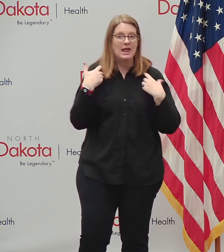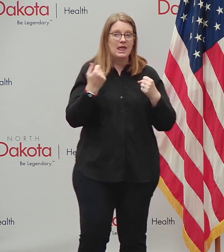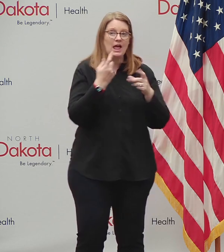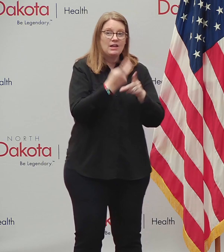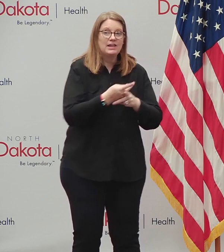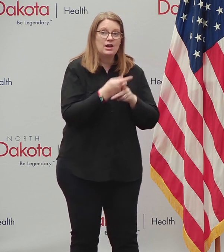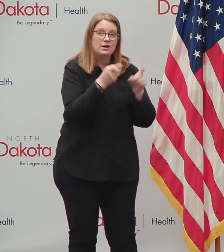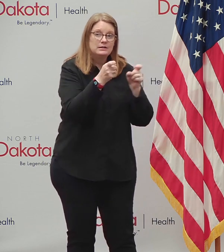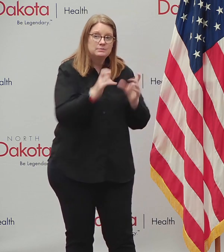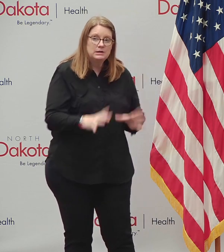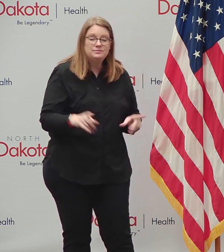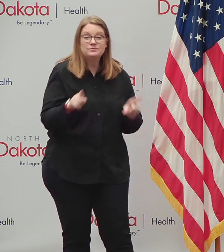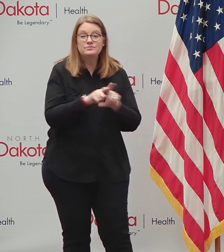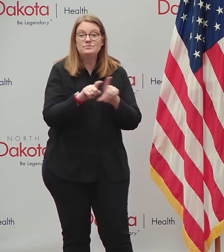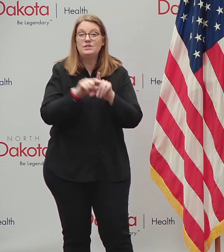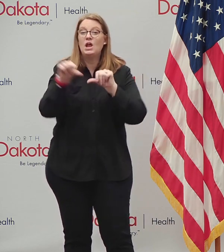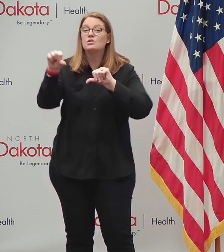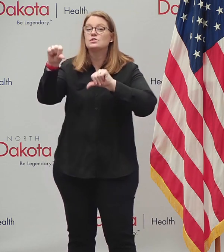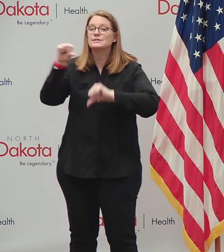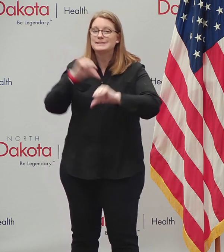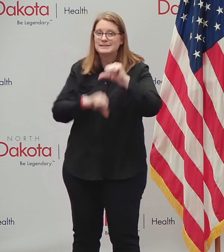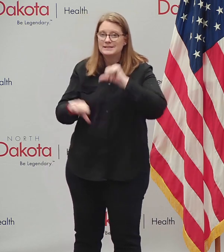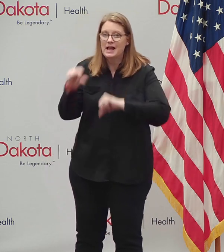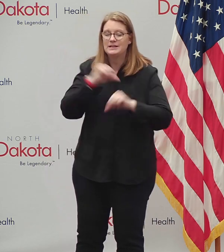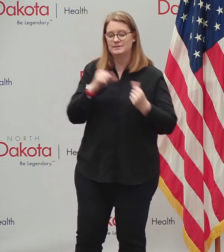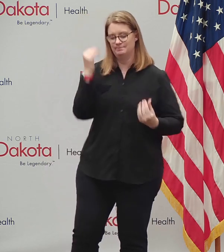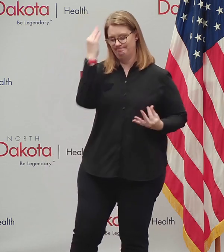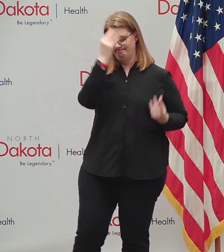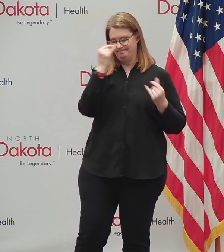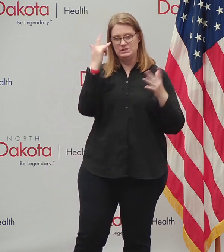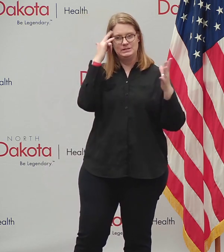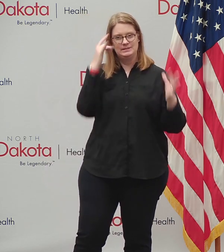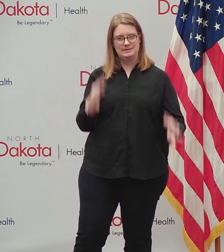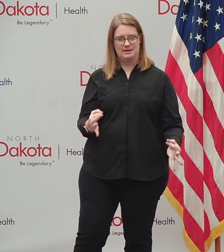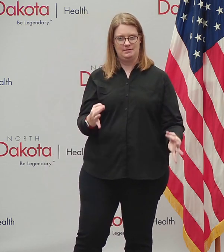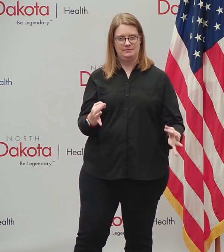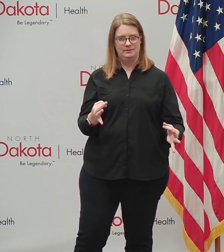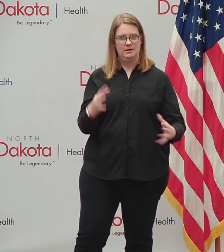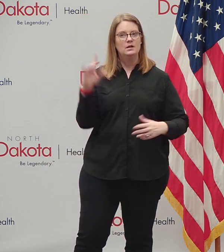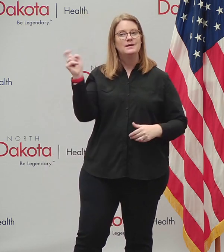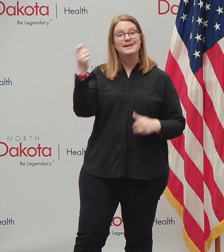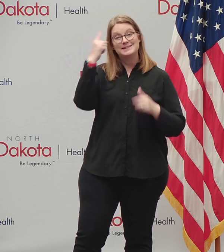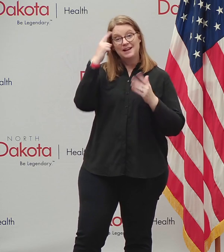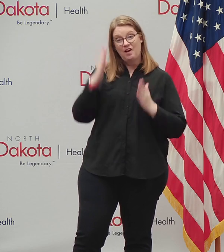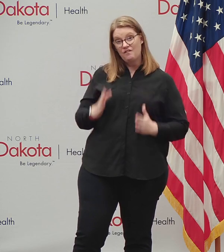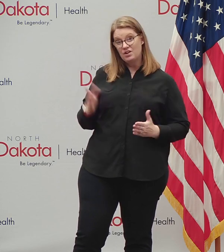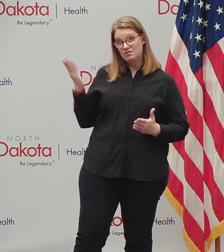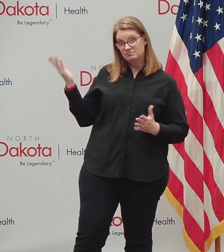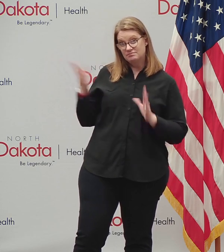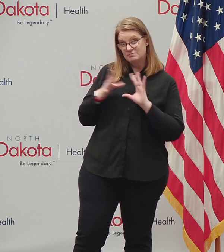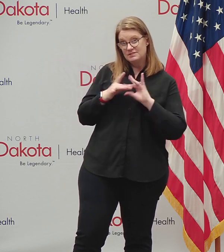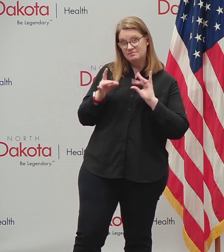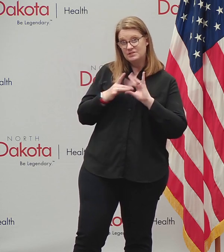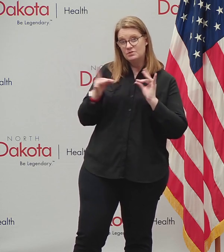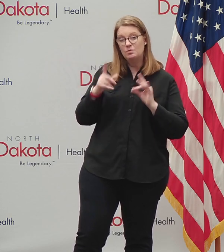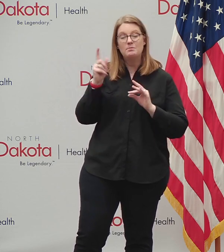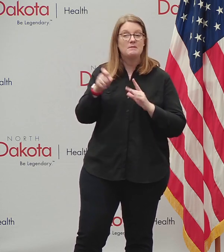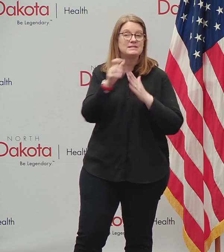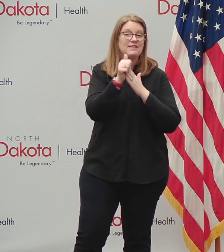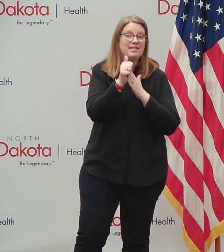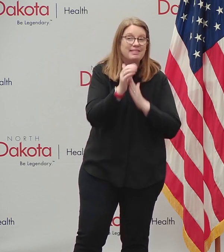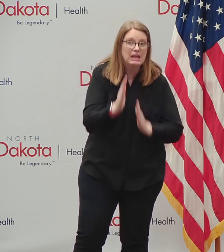science to inform these decisions that are made. As the governor said, we need leaders in their areas of expertise